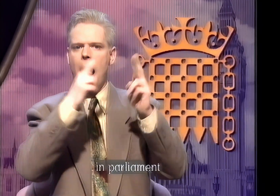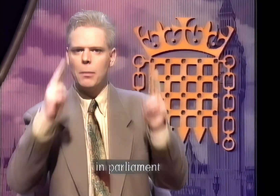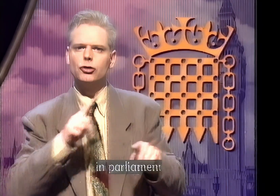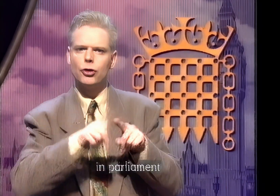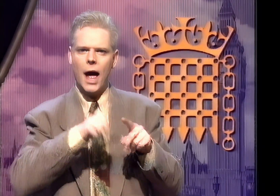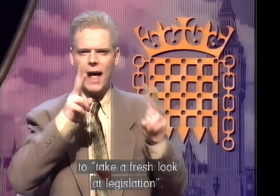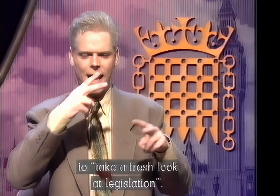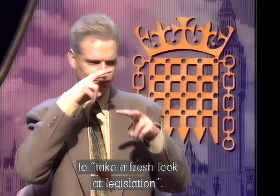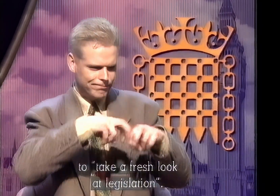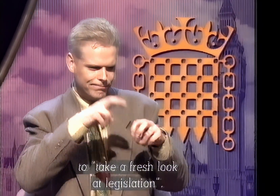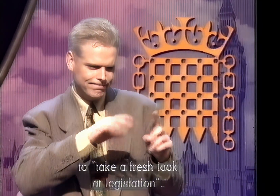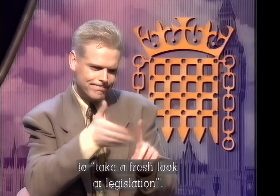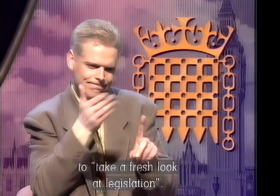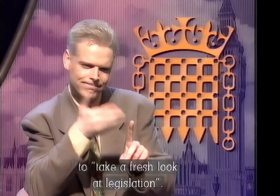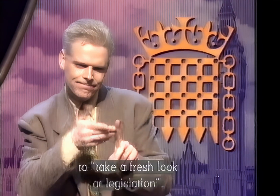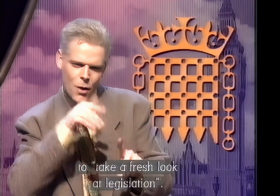To take a fresh look at legislation.